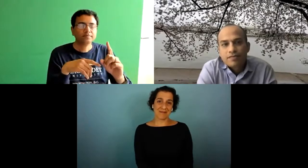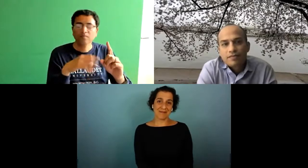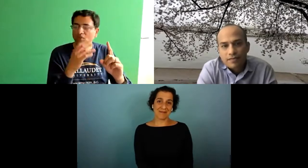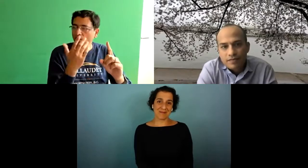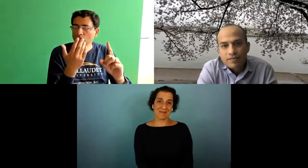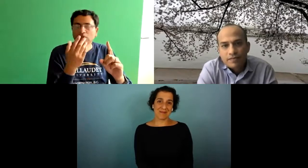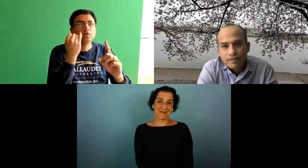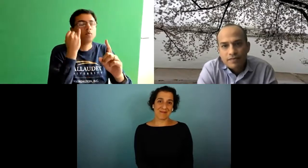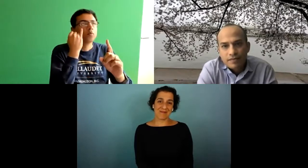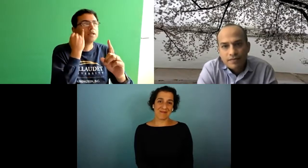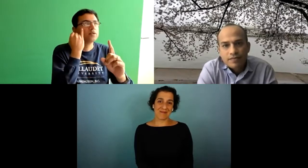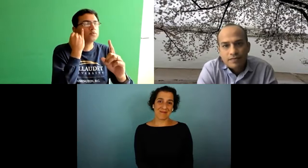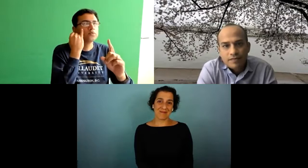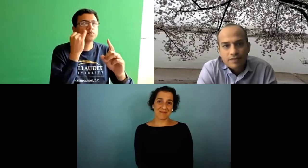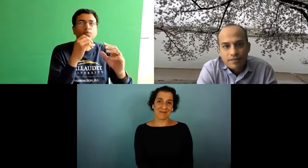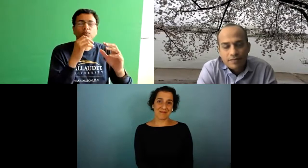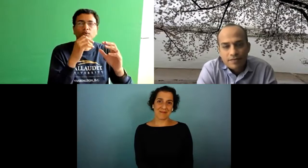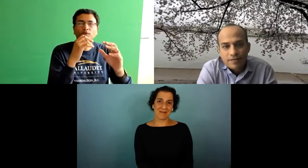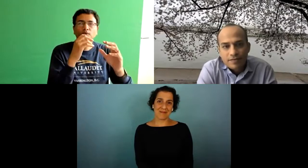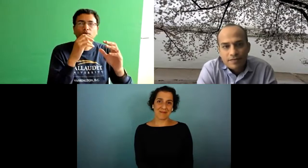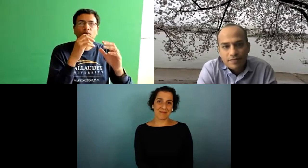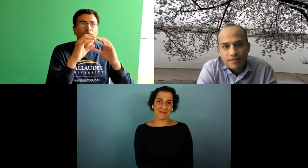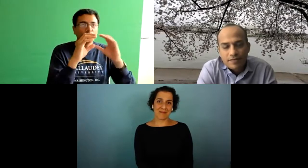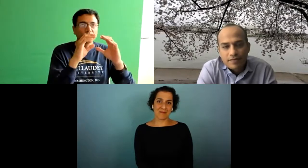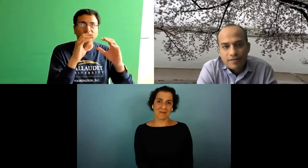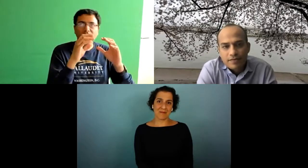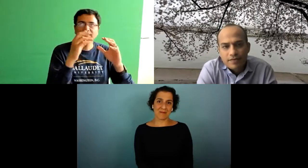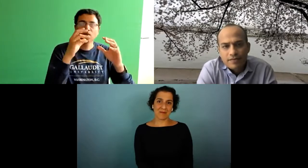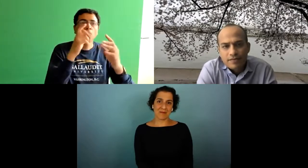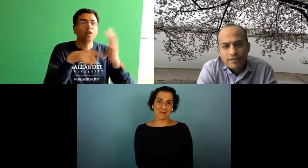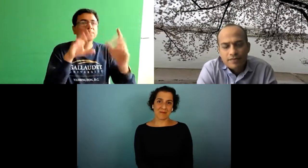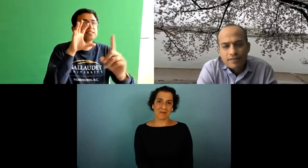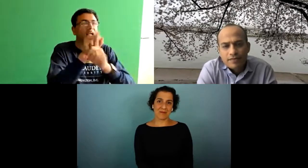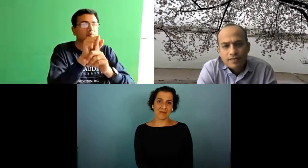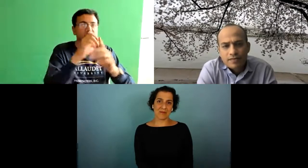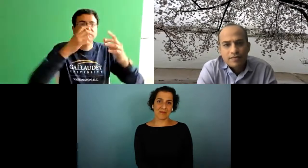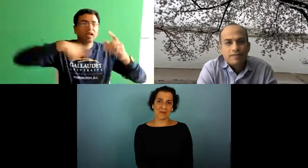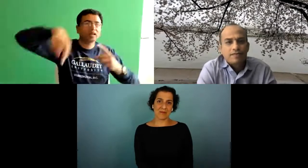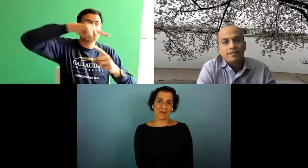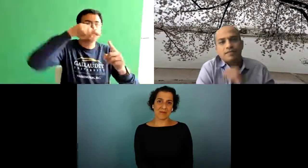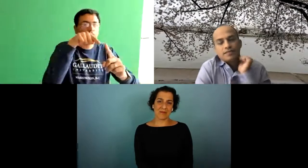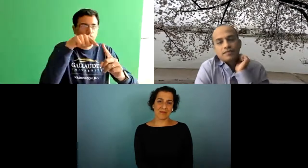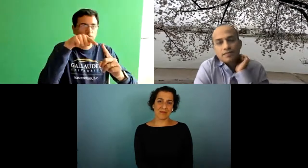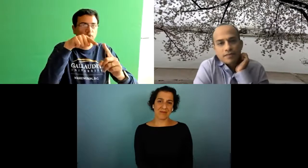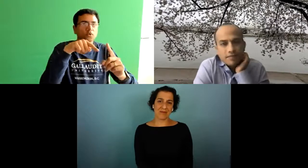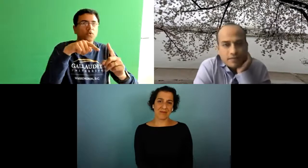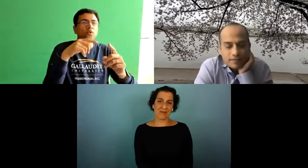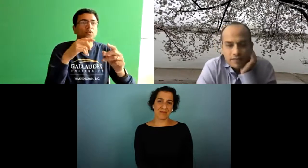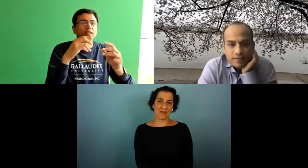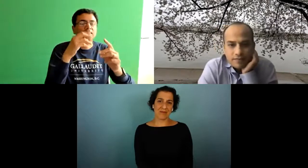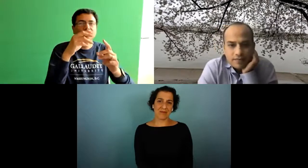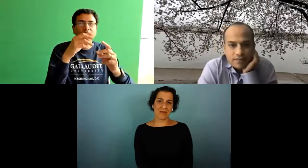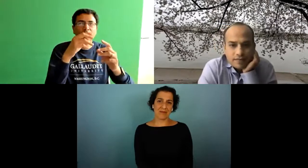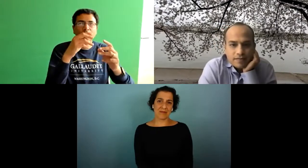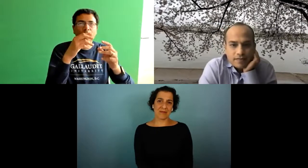does now when you communicate what's captured